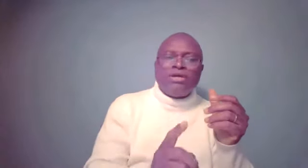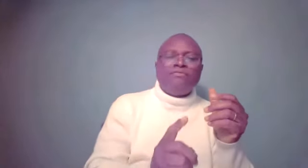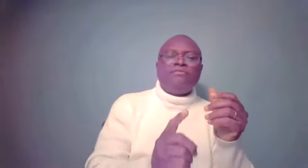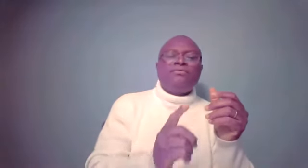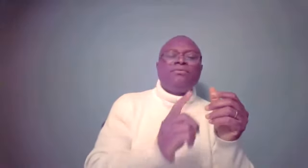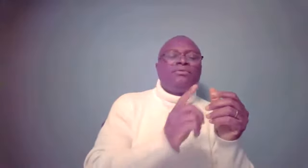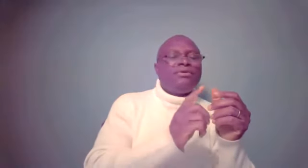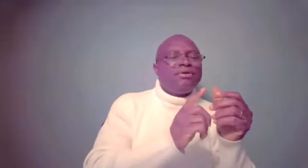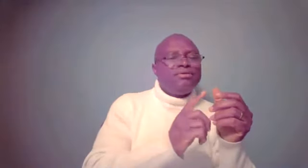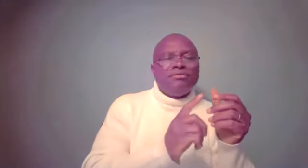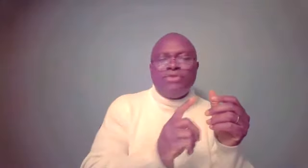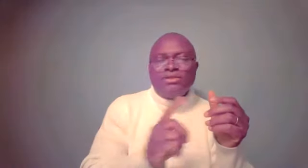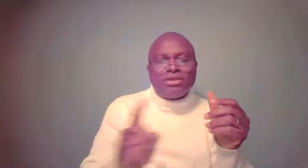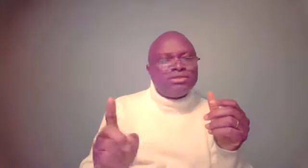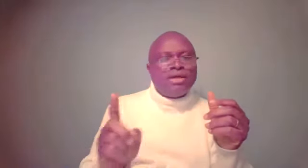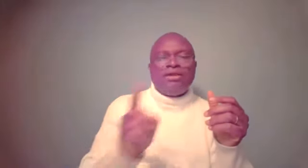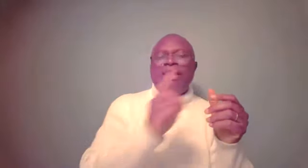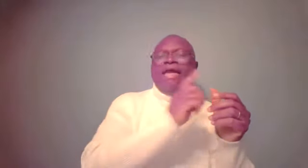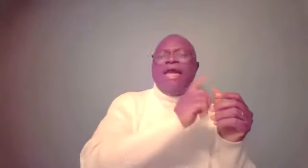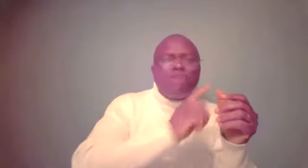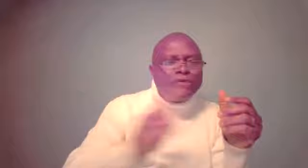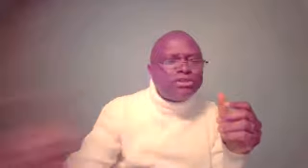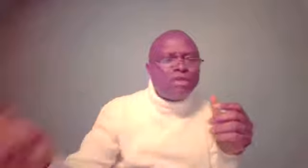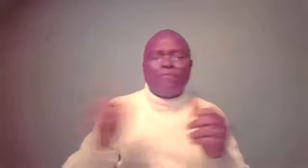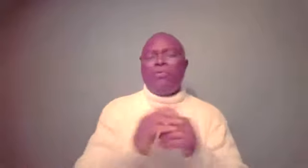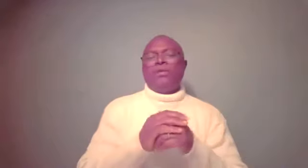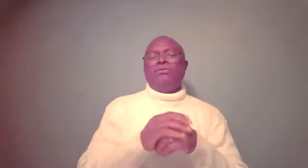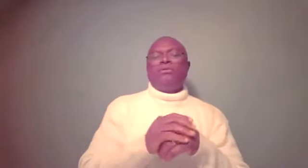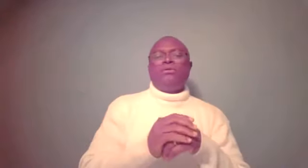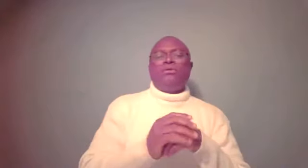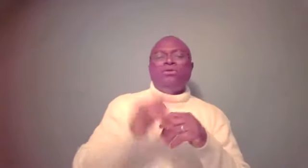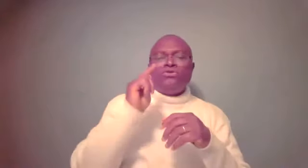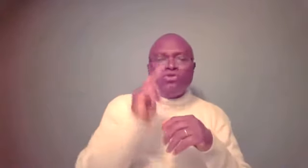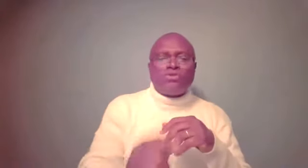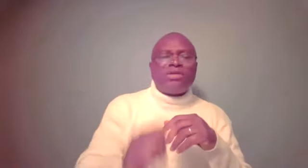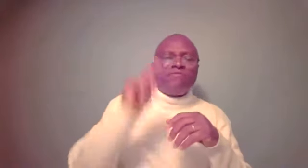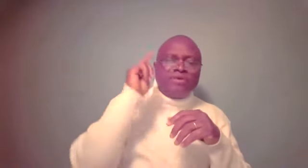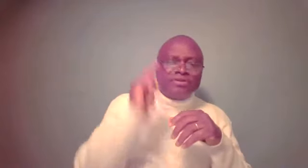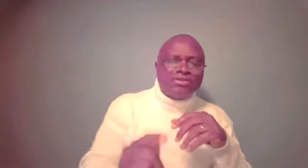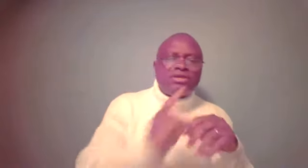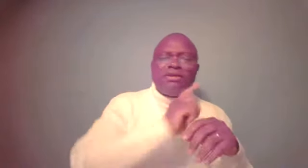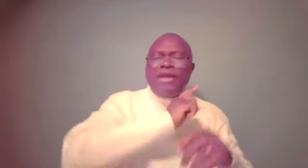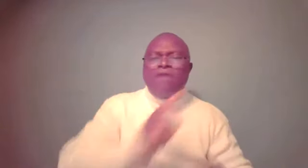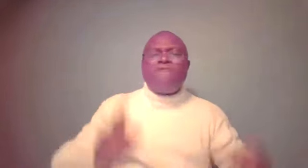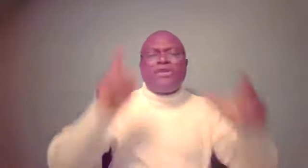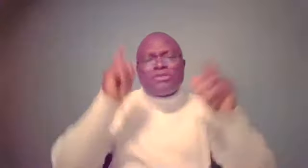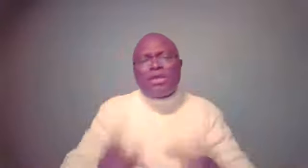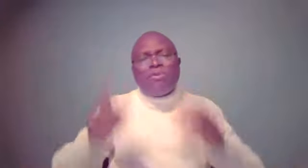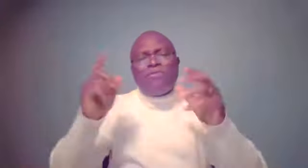resisted every step of the way. Joseph resisted every step of the